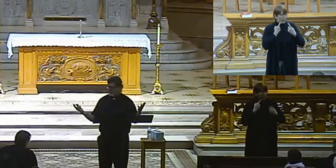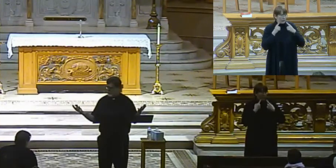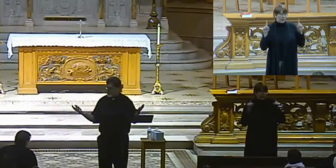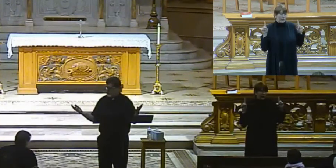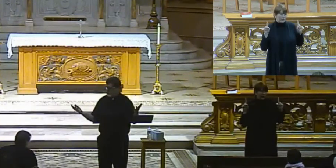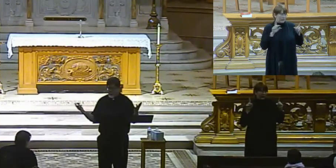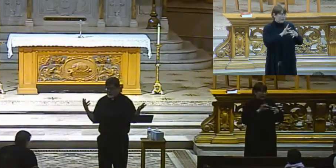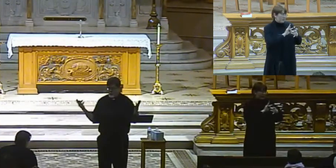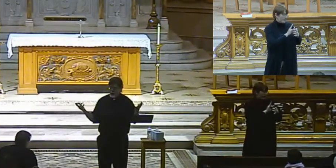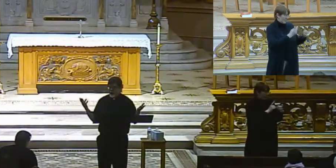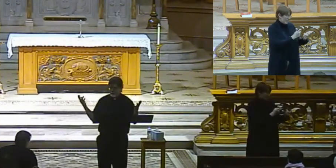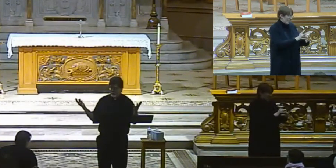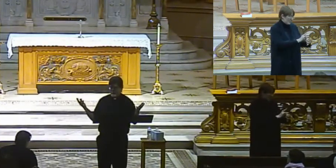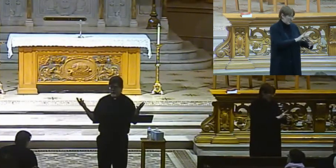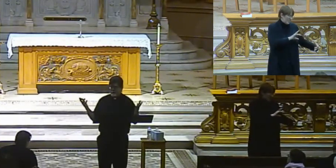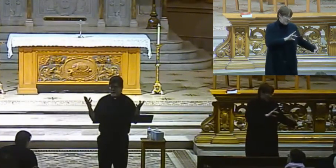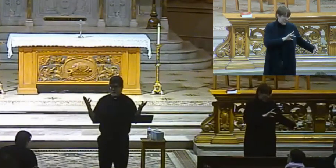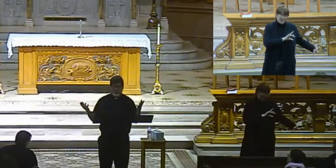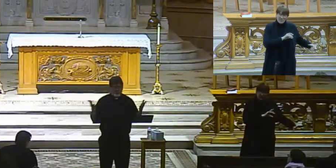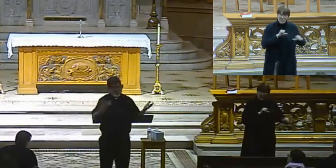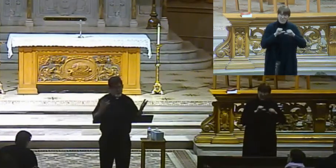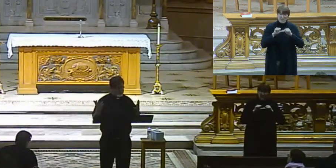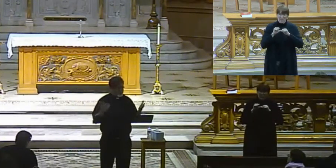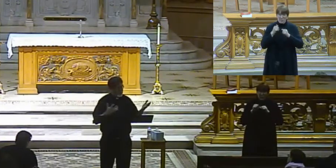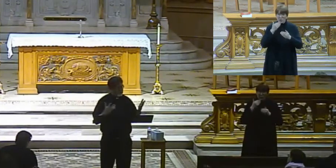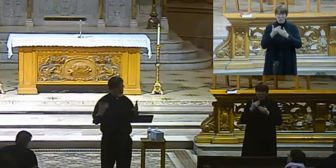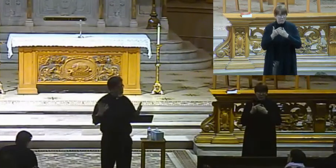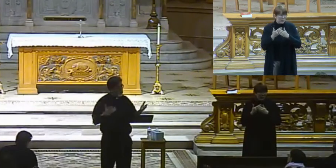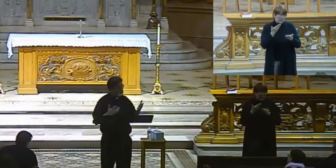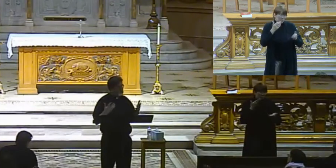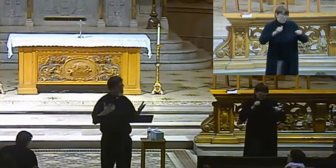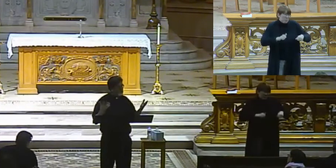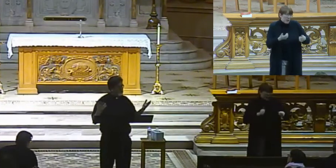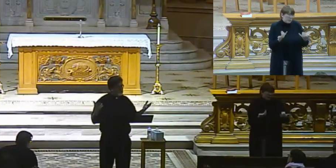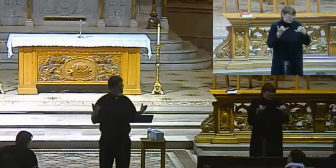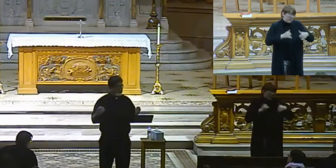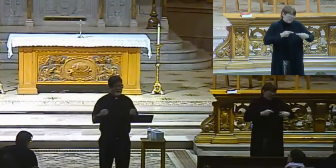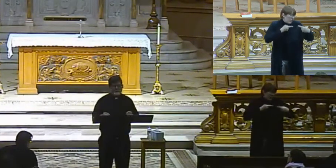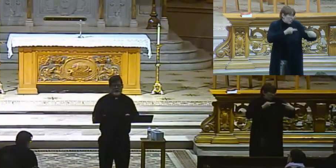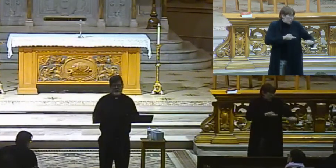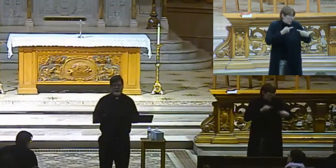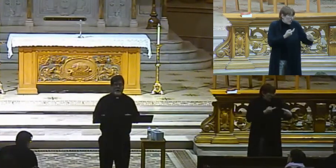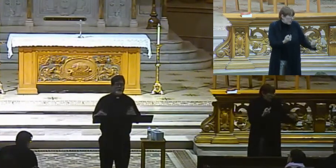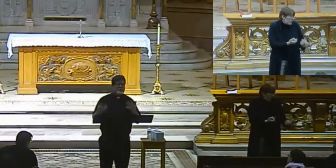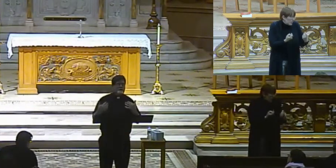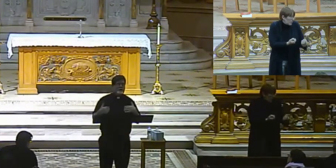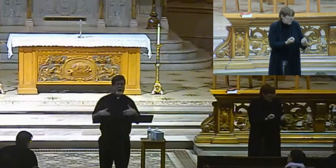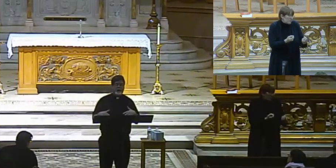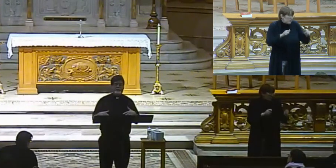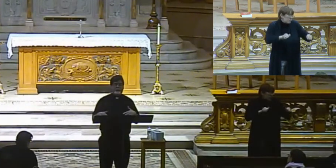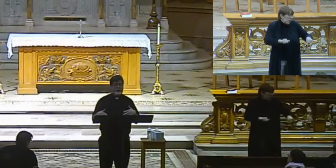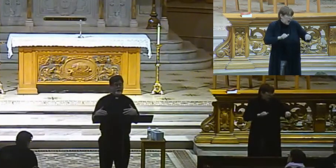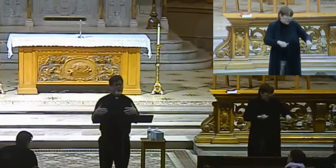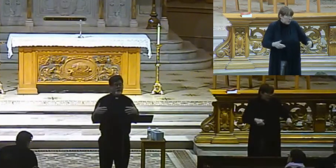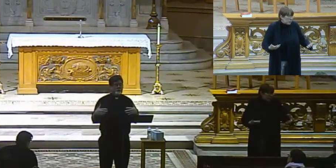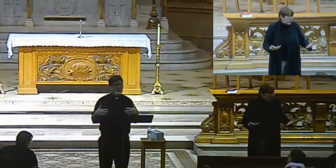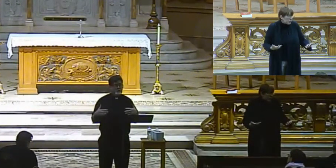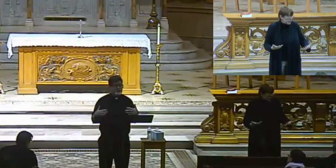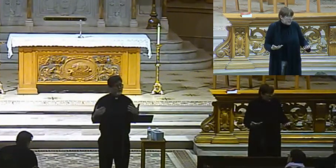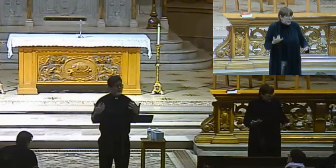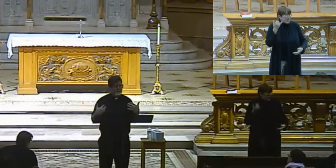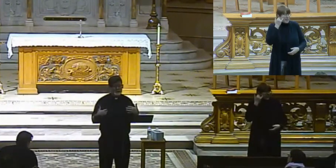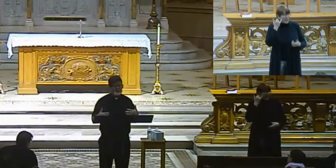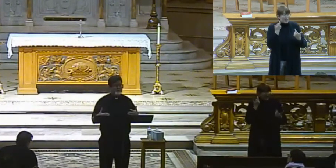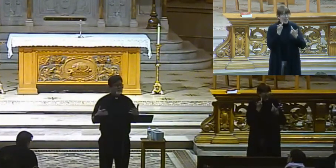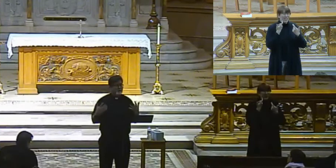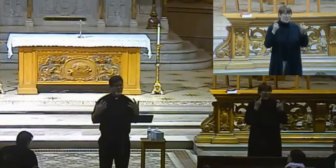stuff, all right? But maybe we haven't, all right? Maybe we're still struggling with some of the big stuff, all right? But if we have and aren't struggling with